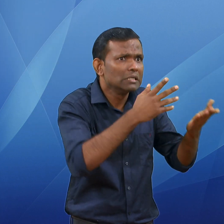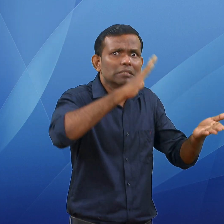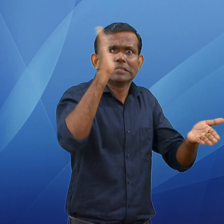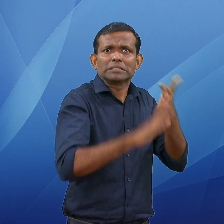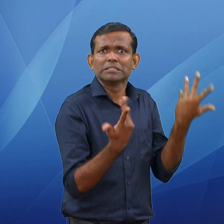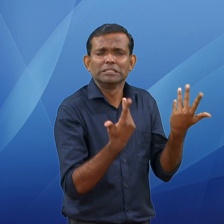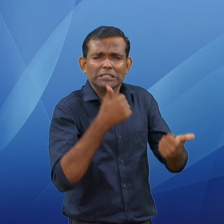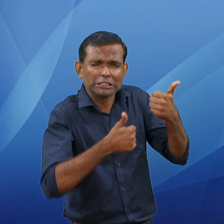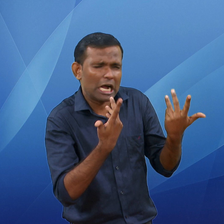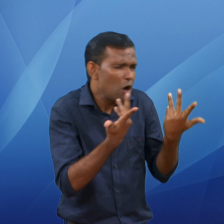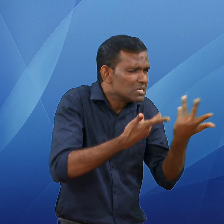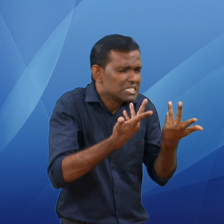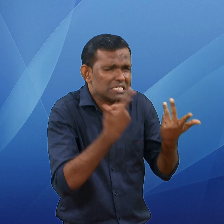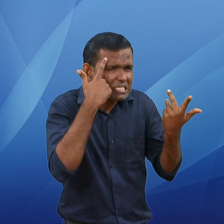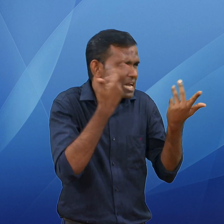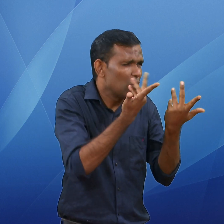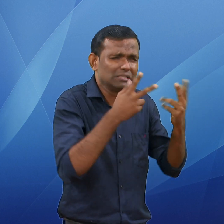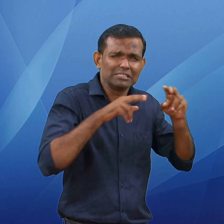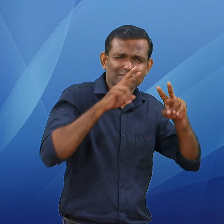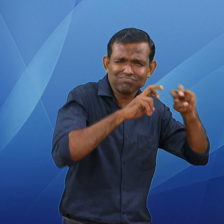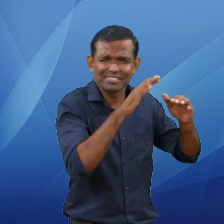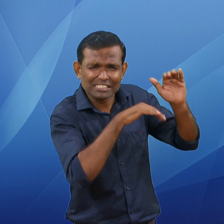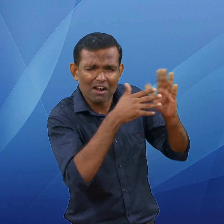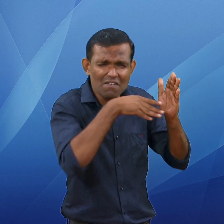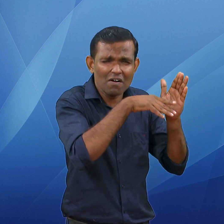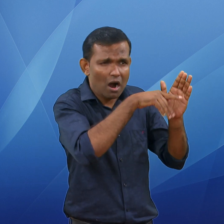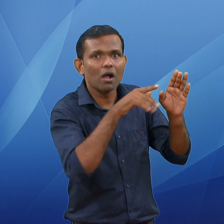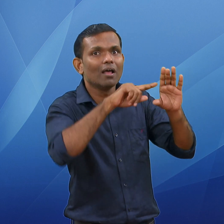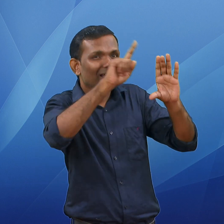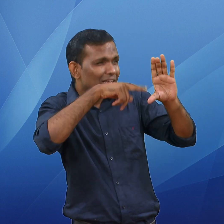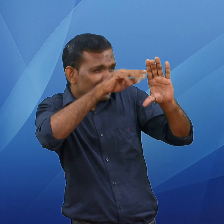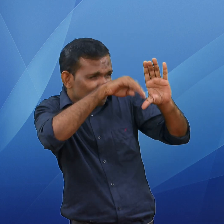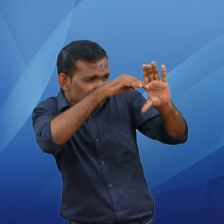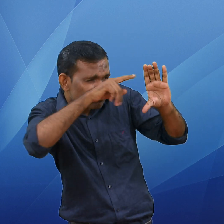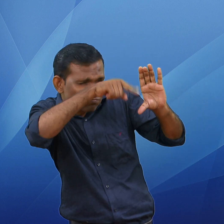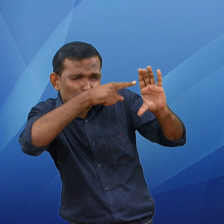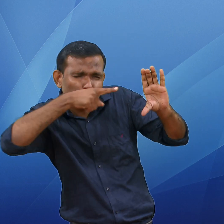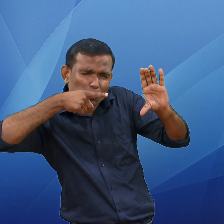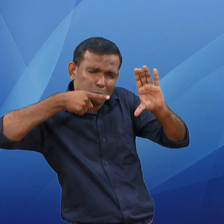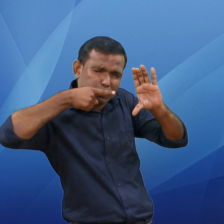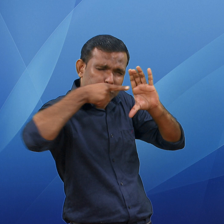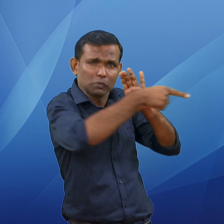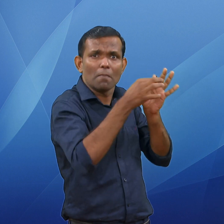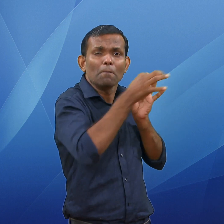trapped in the dark under-construction passage on No. 12. The rat-hole miners in the rescue team along with the Army